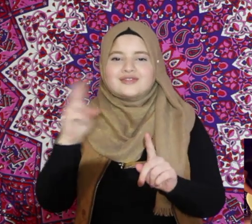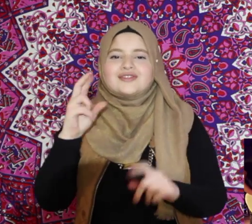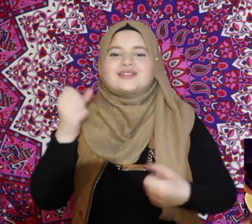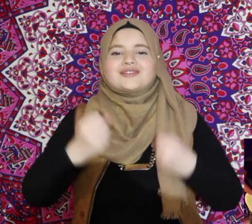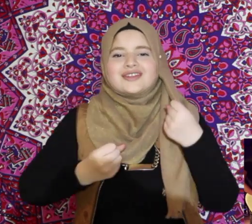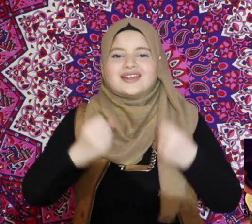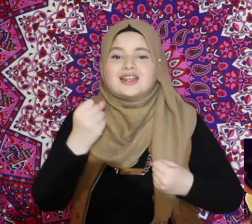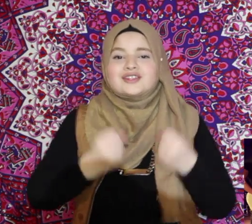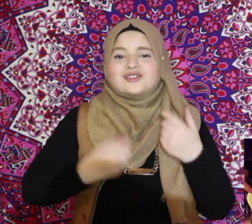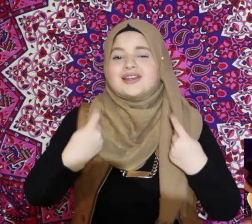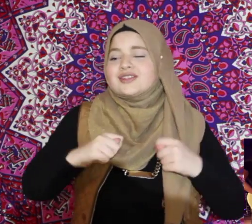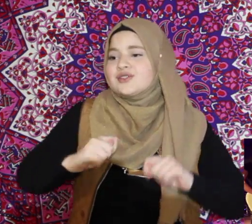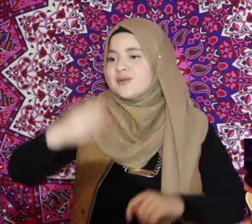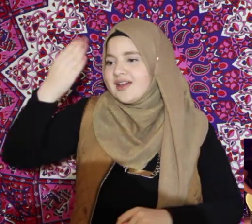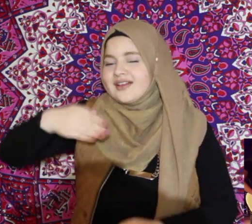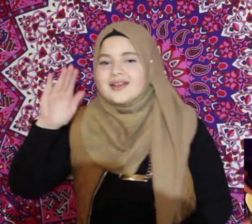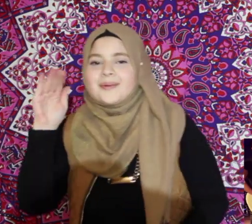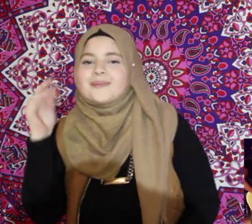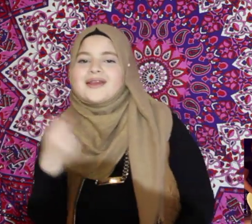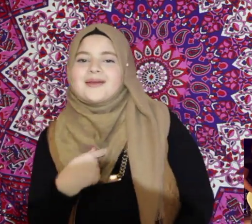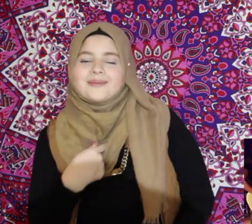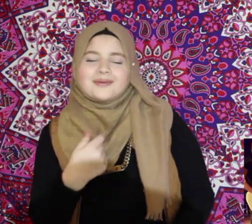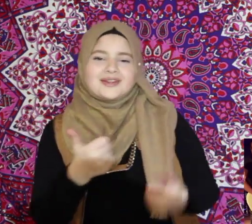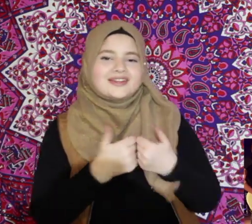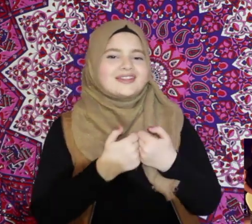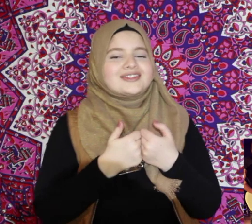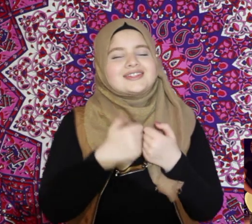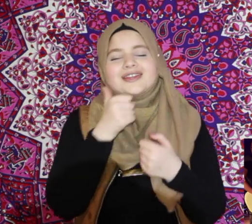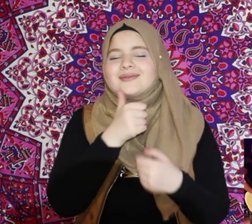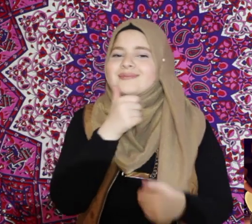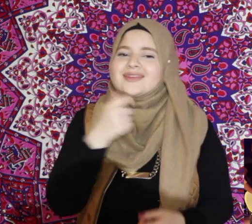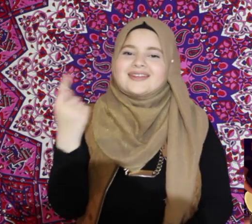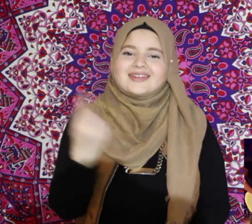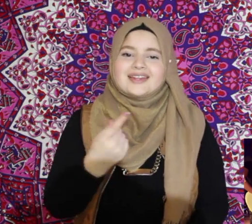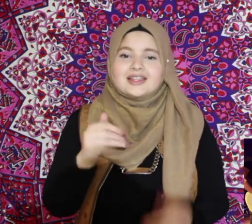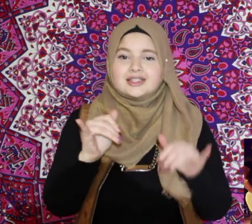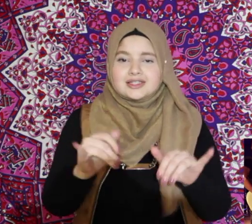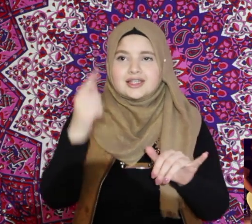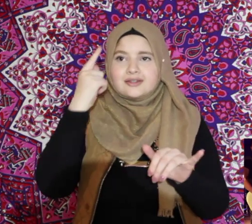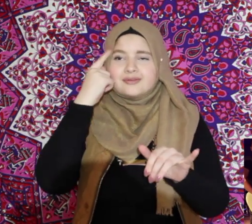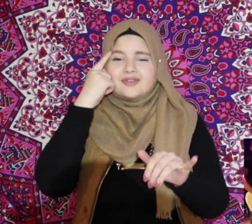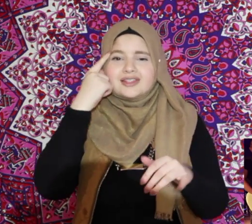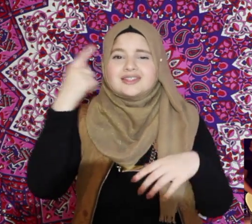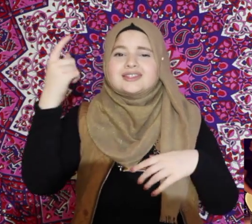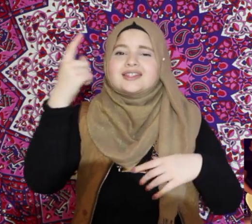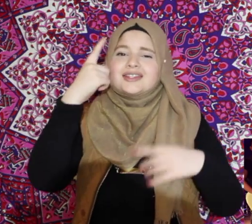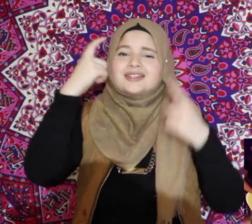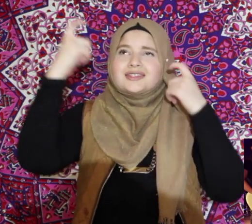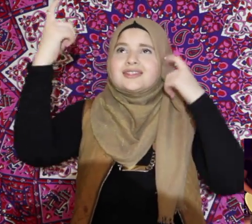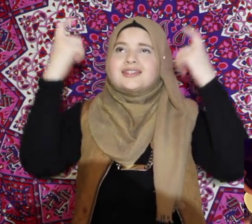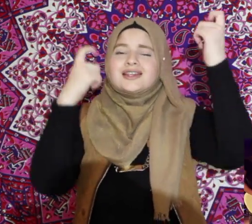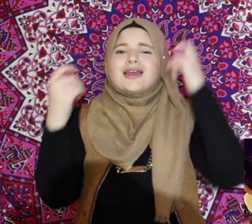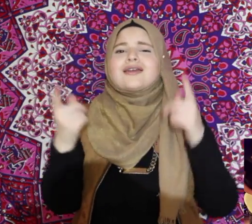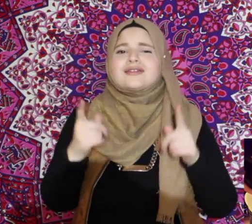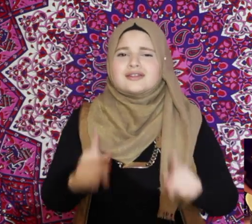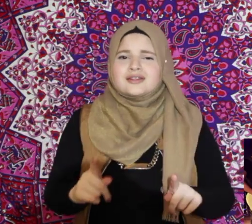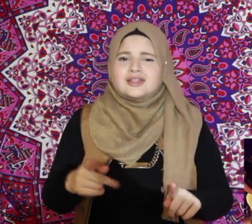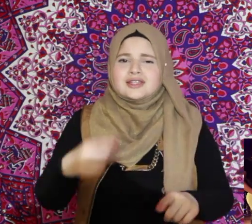best friend's ride Try to wallow at me Baby girl, you stay on my mind Fulfill my fantasy Tell me how you feel